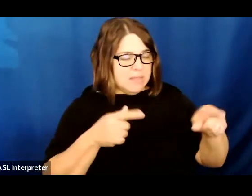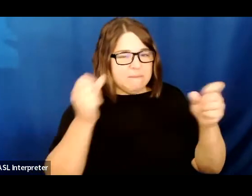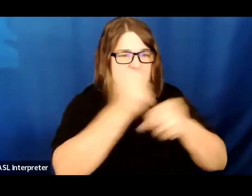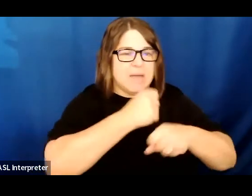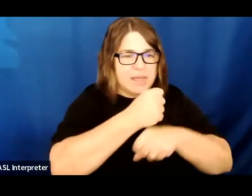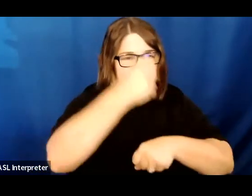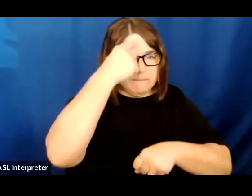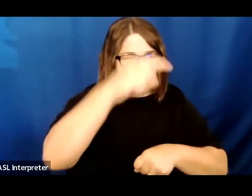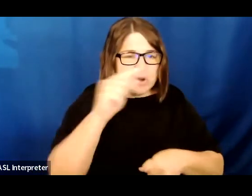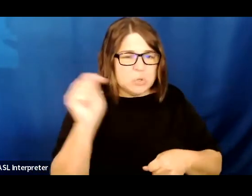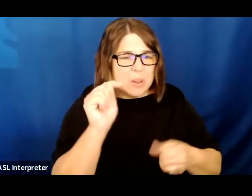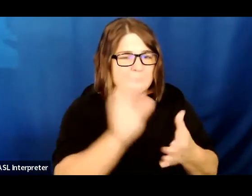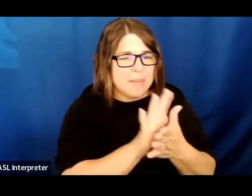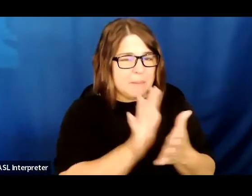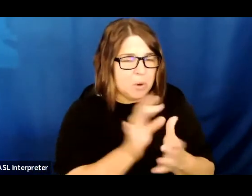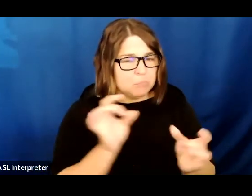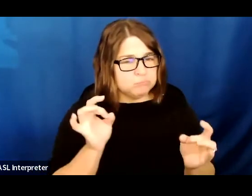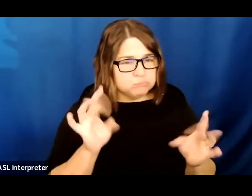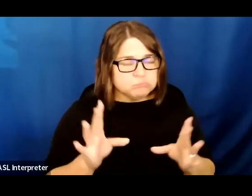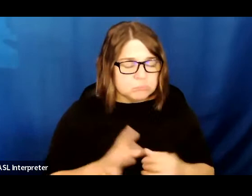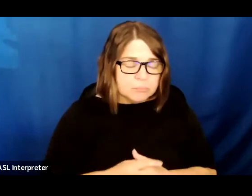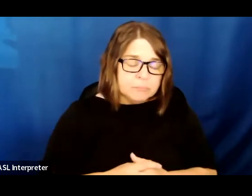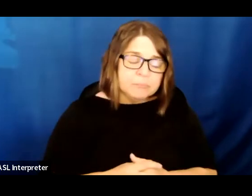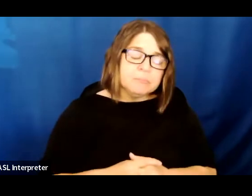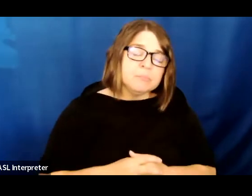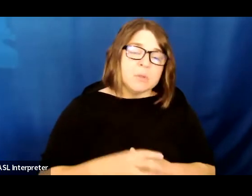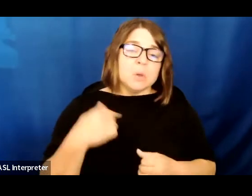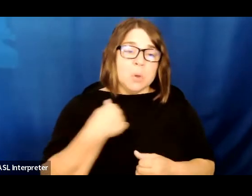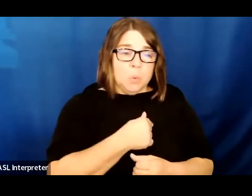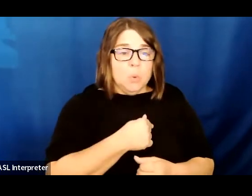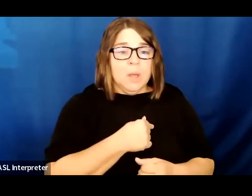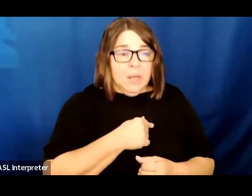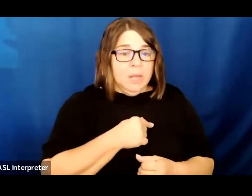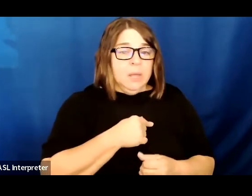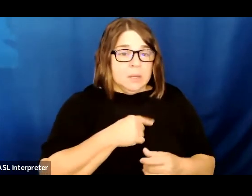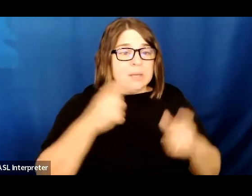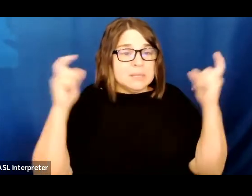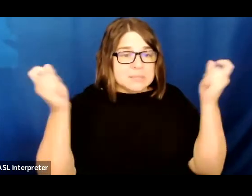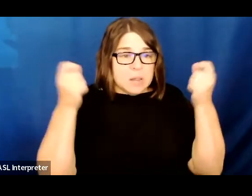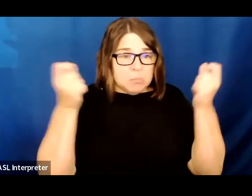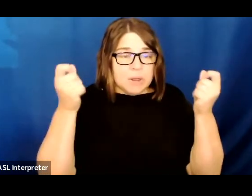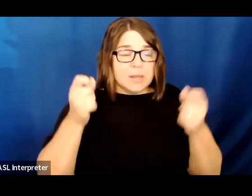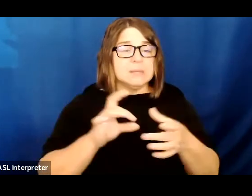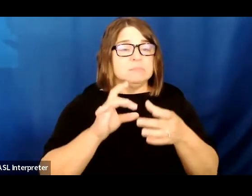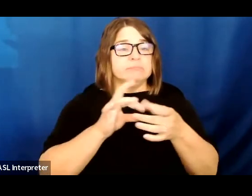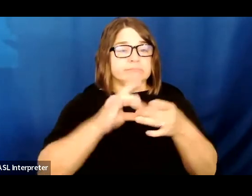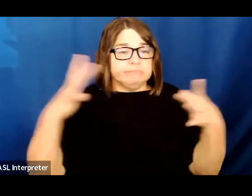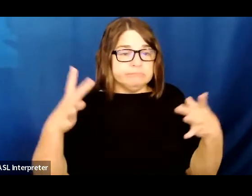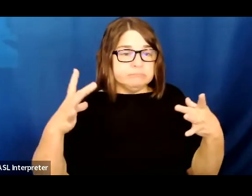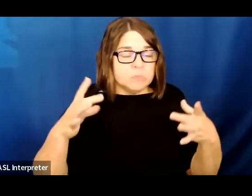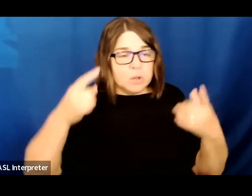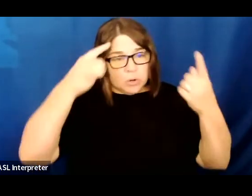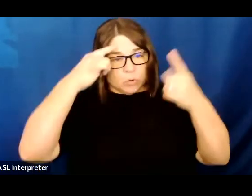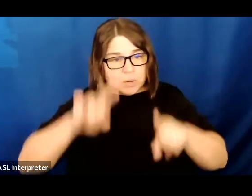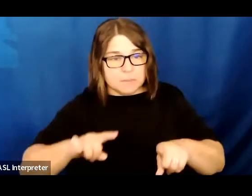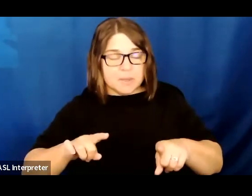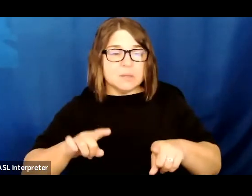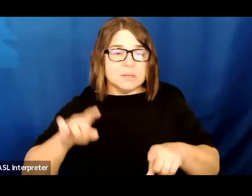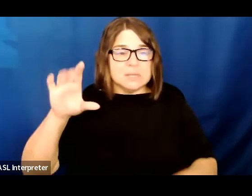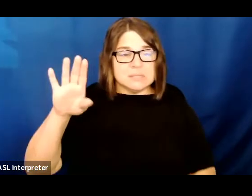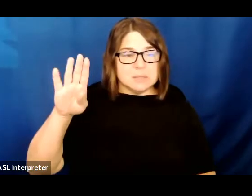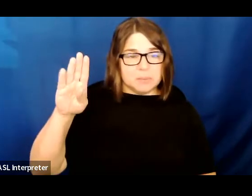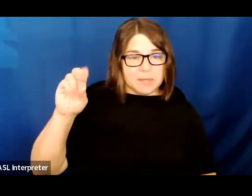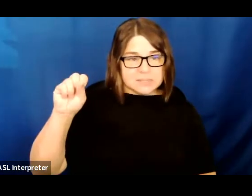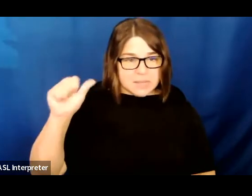significant and historic step in ending the agreement between the province of BC and CBSA that allows provincial jails to be used to